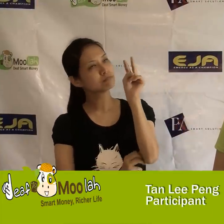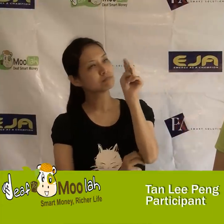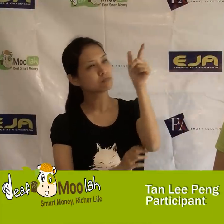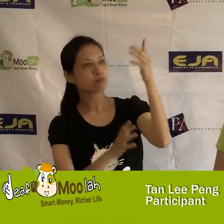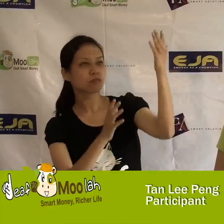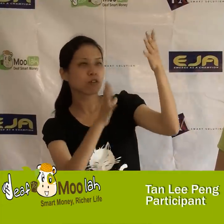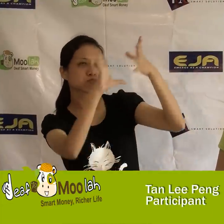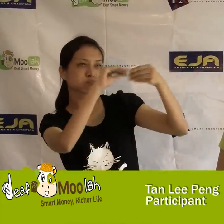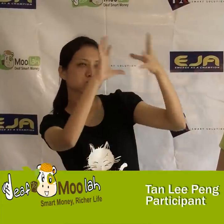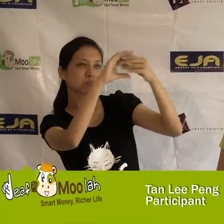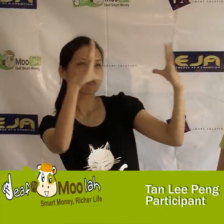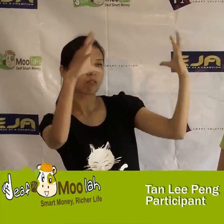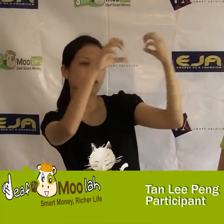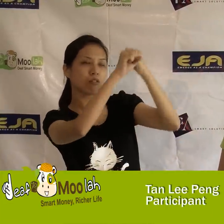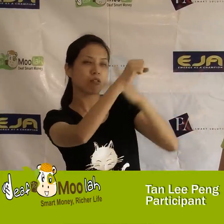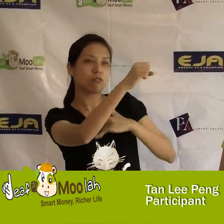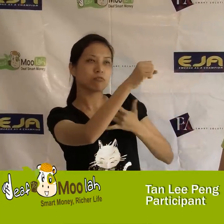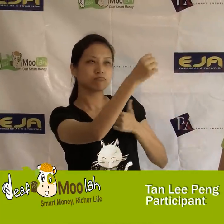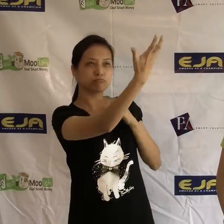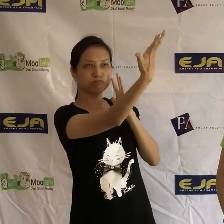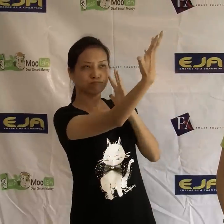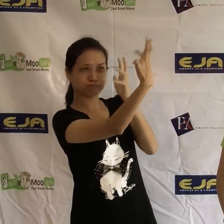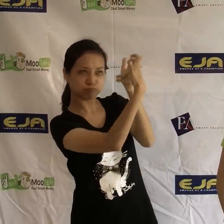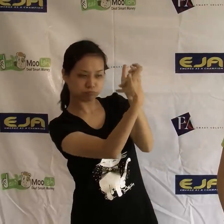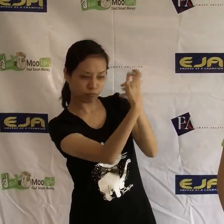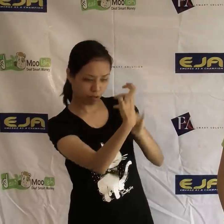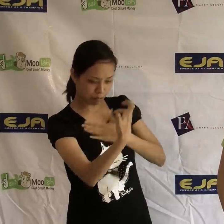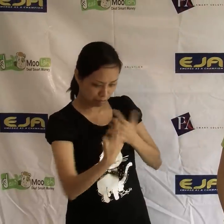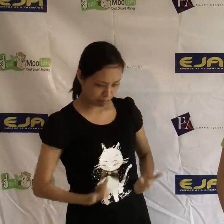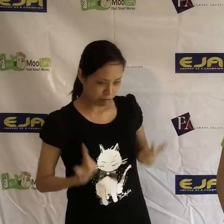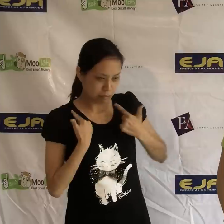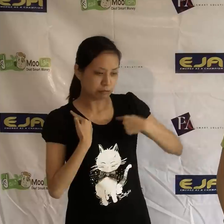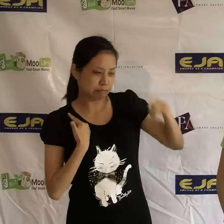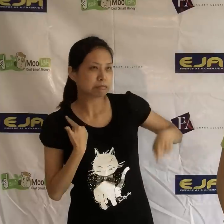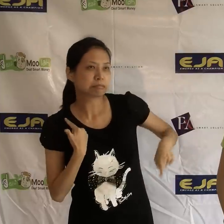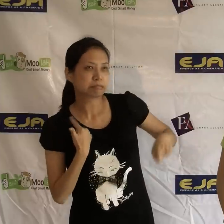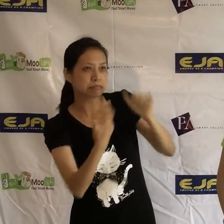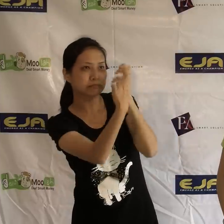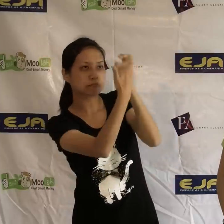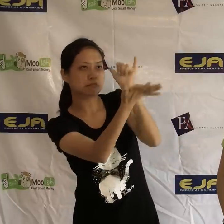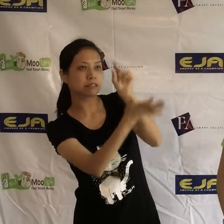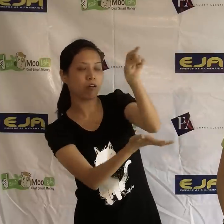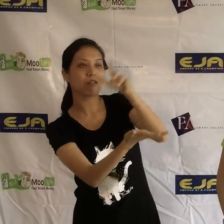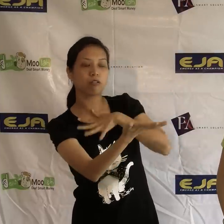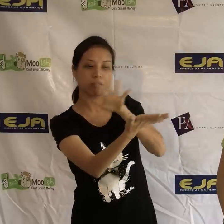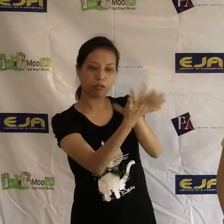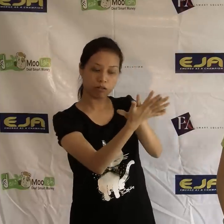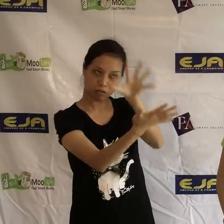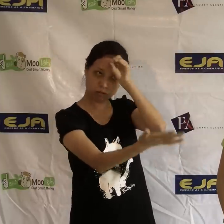This morning, while I watching, I felt that it really matched what's happening currently in my life. And I could